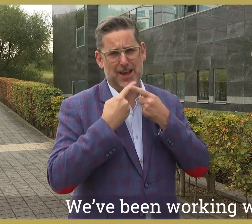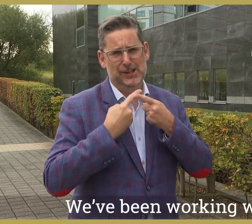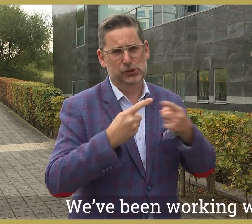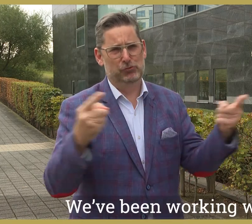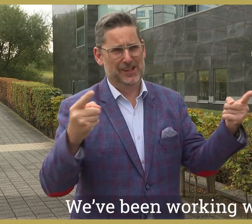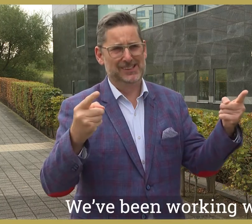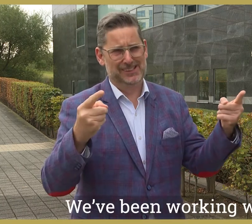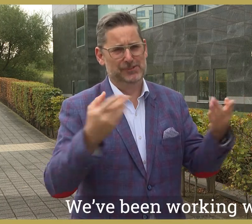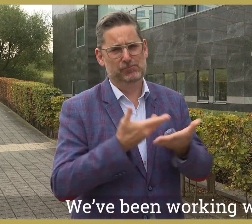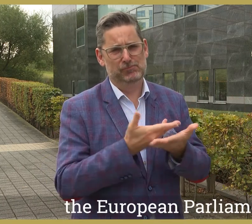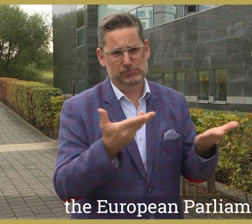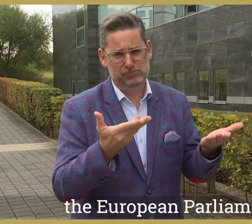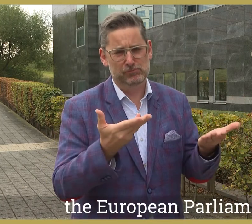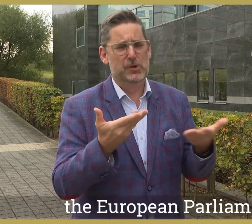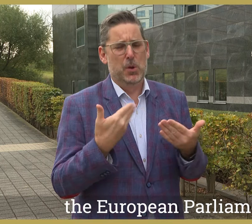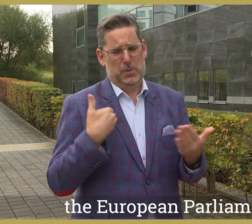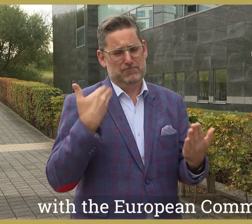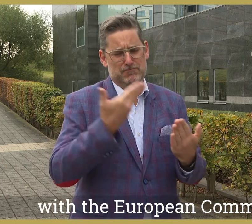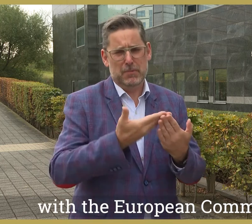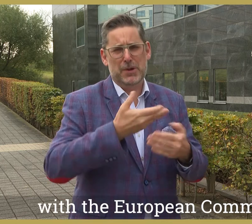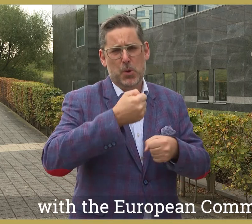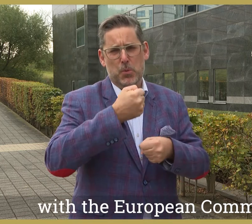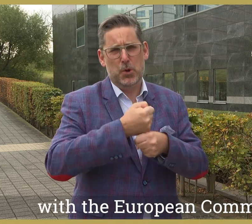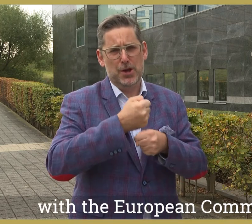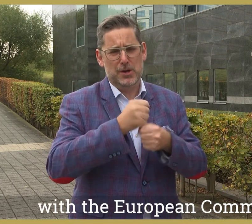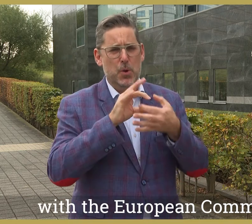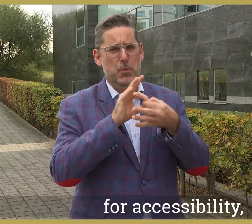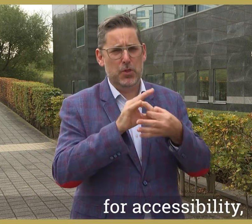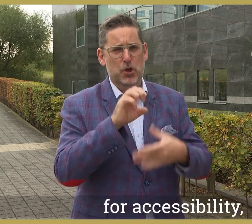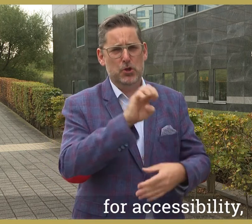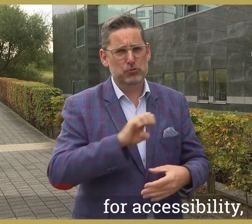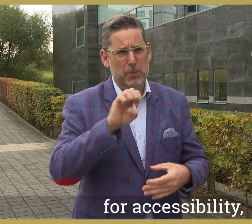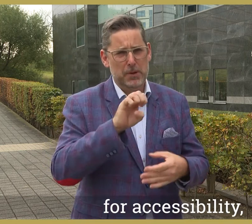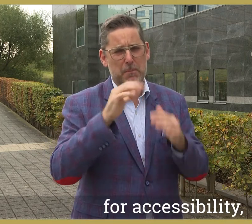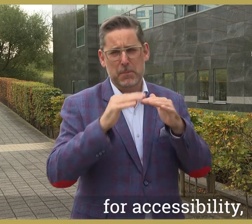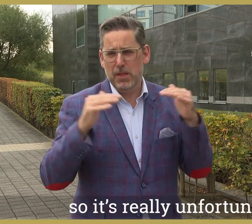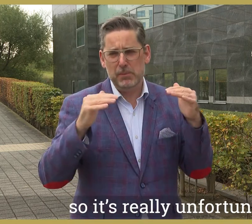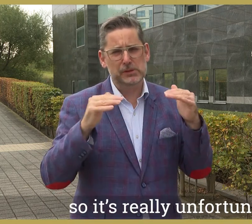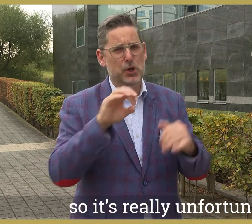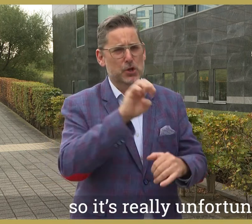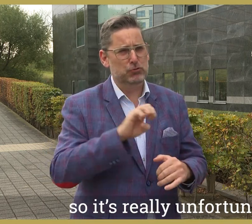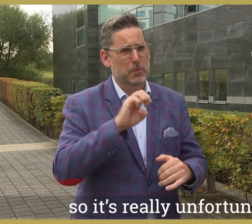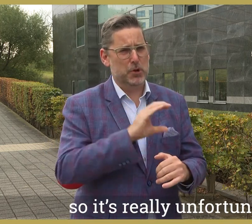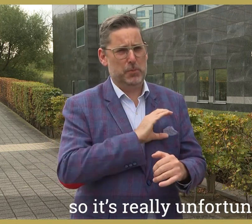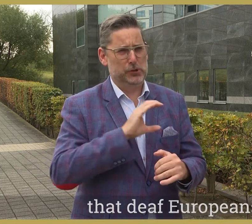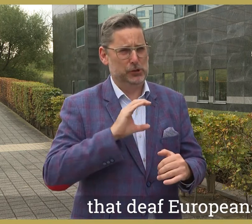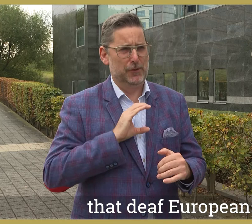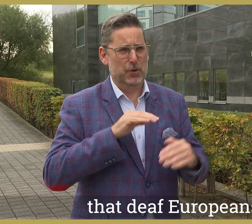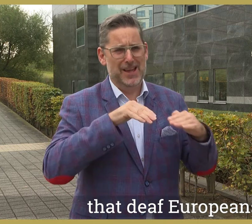We've been working with the European Parliament, with the European Commission for Accessibility, so it's really unfortunate that deaf